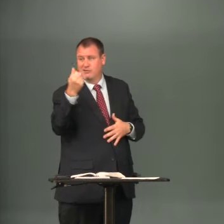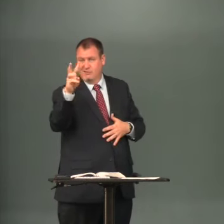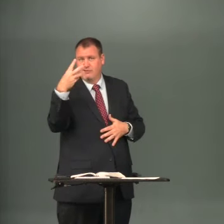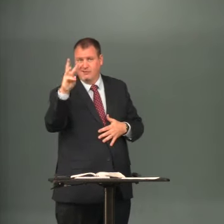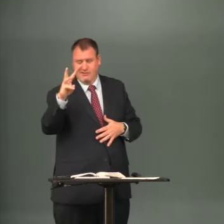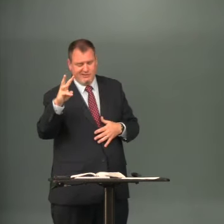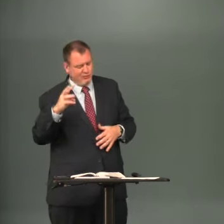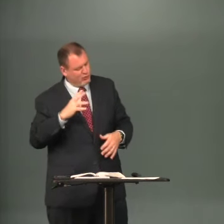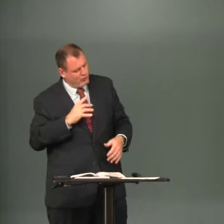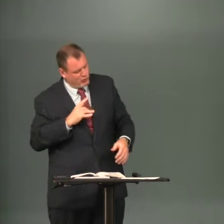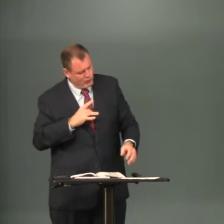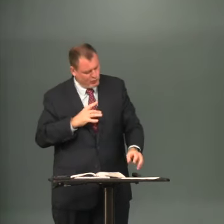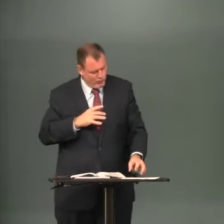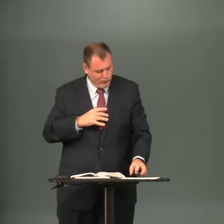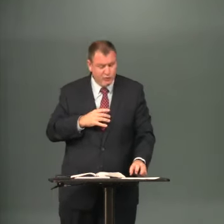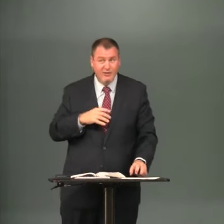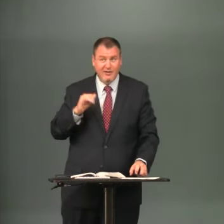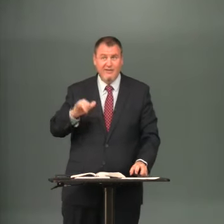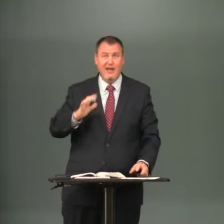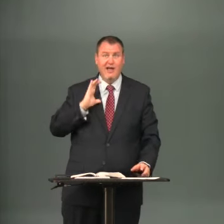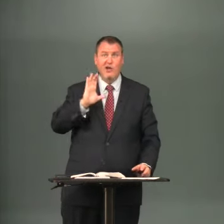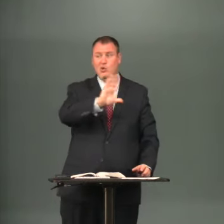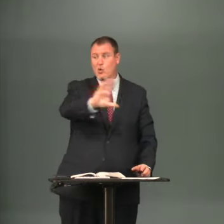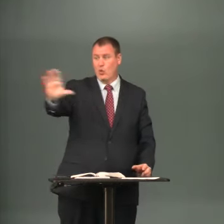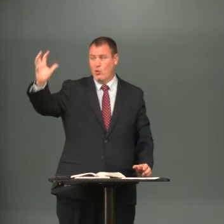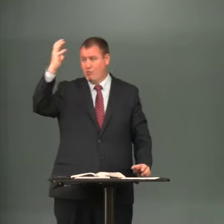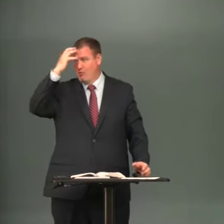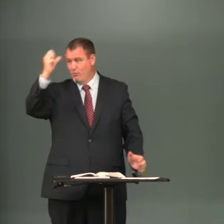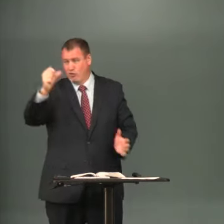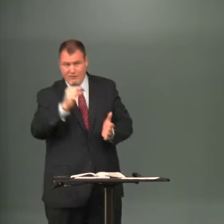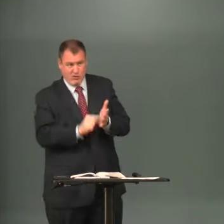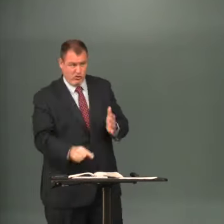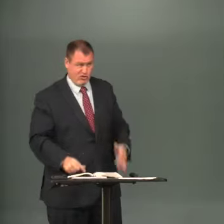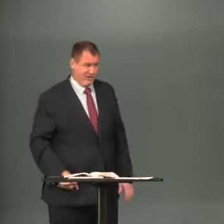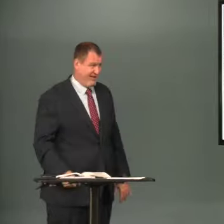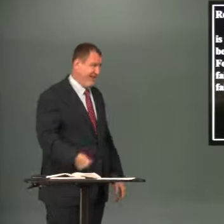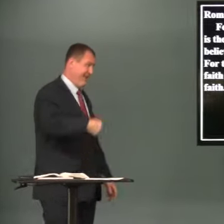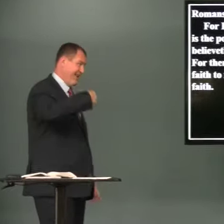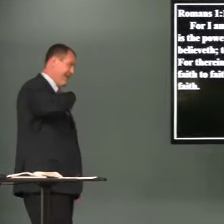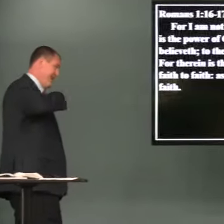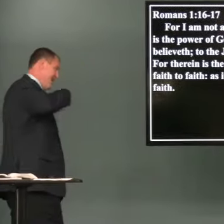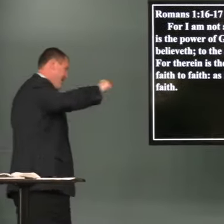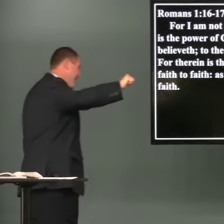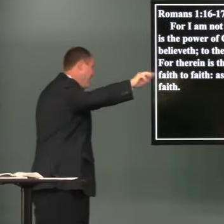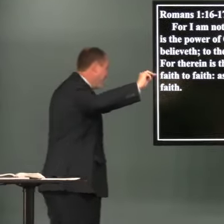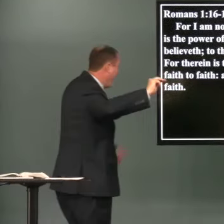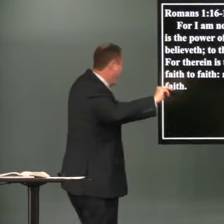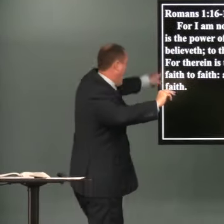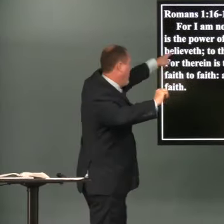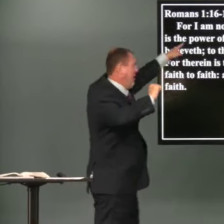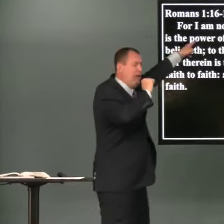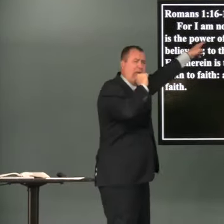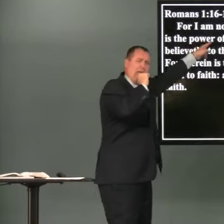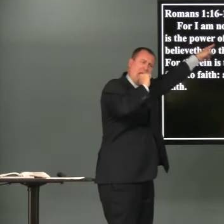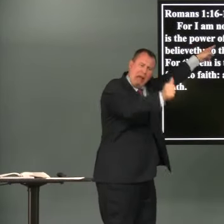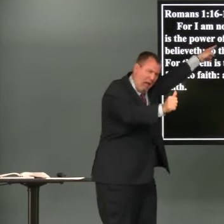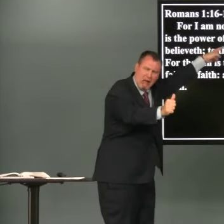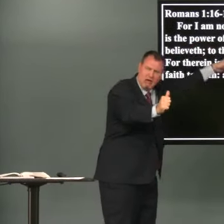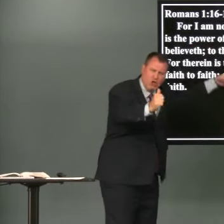and then we hit verse 16 and that is our memory verse for